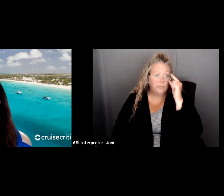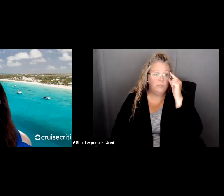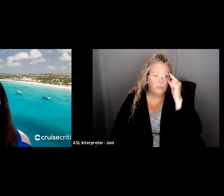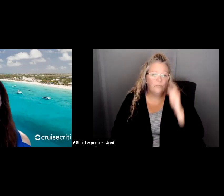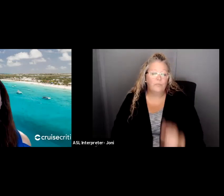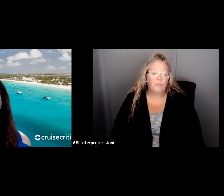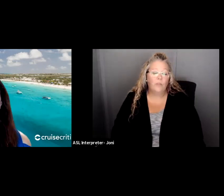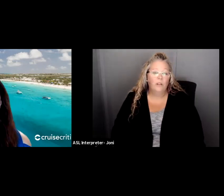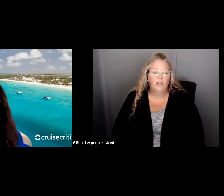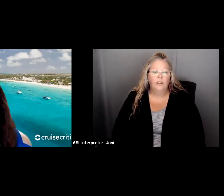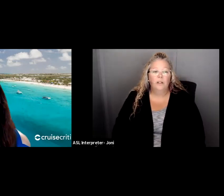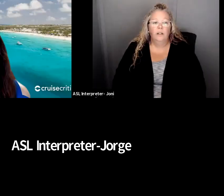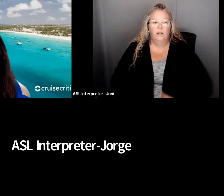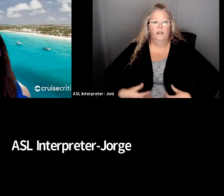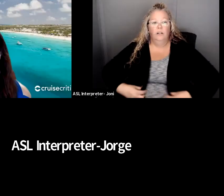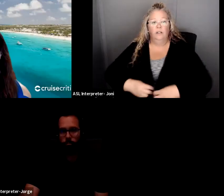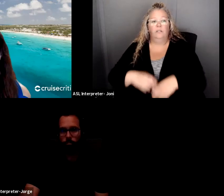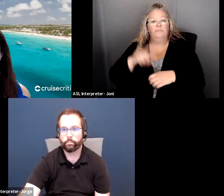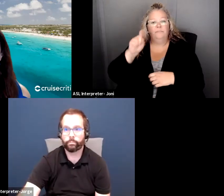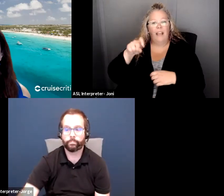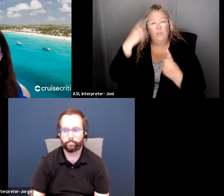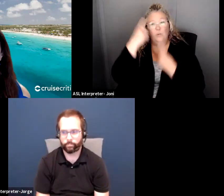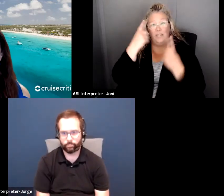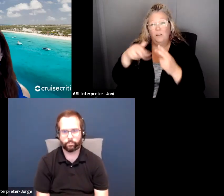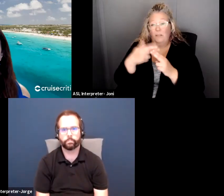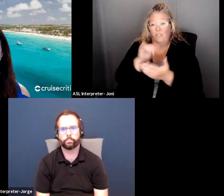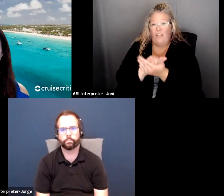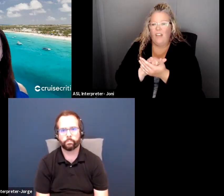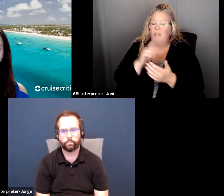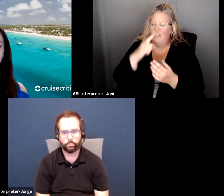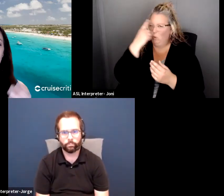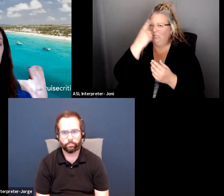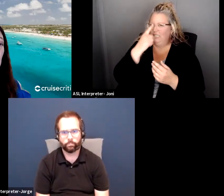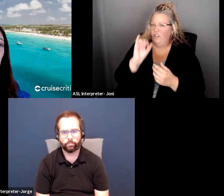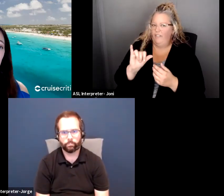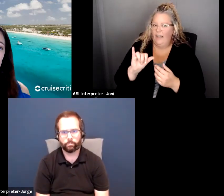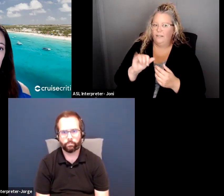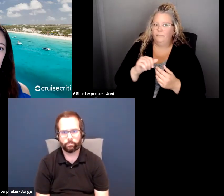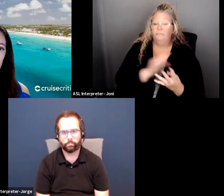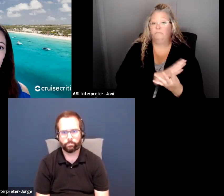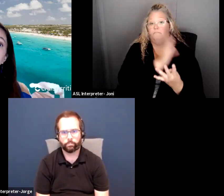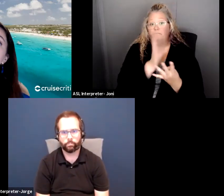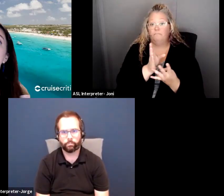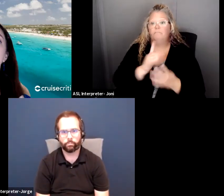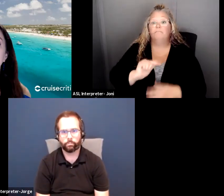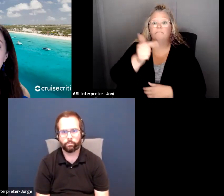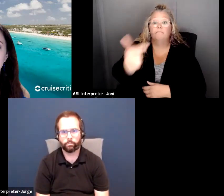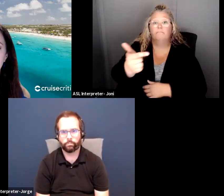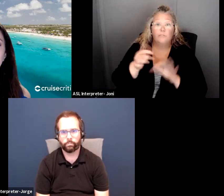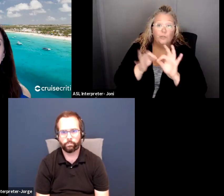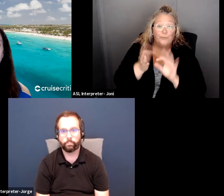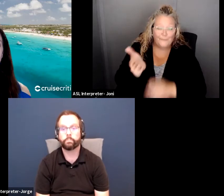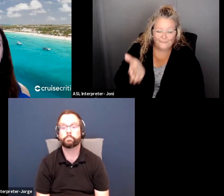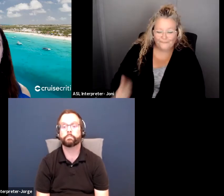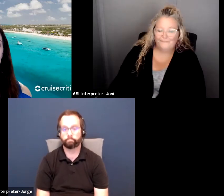it's something that really has to be, that's a top thing problem I see that has to be thought about. Do you need to outsource something? If so, what is